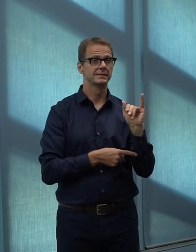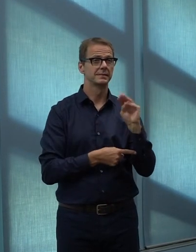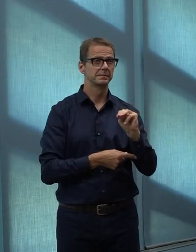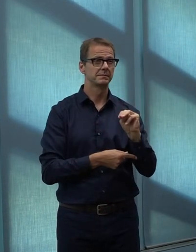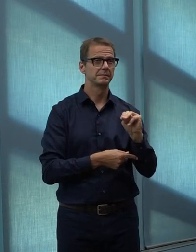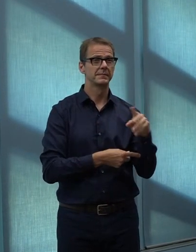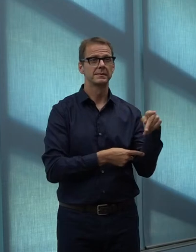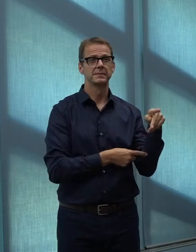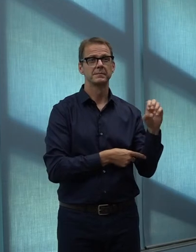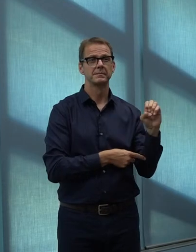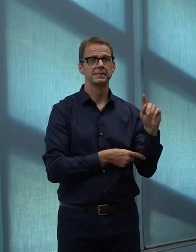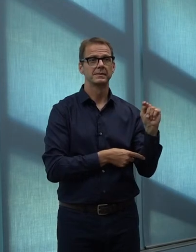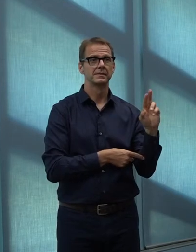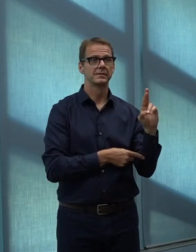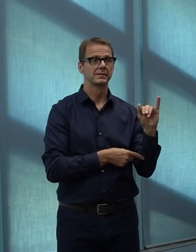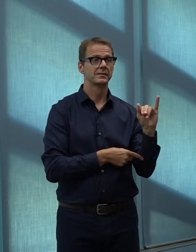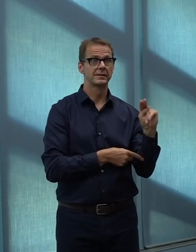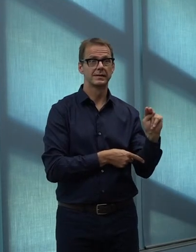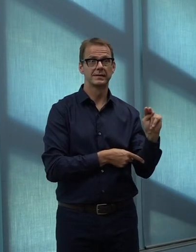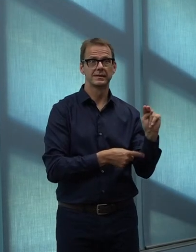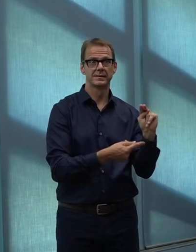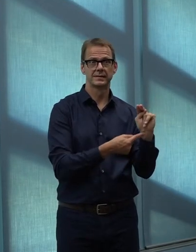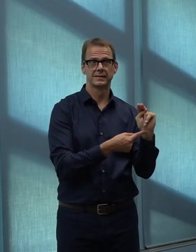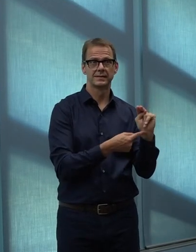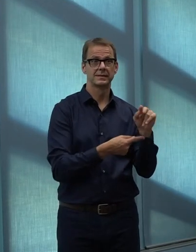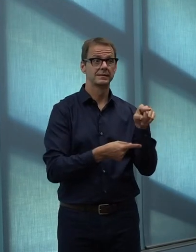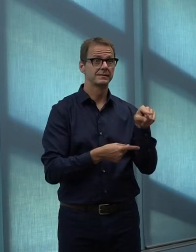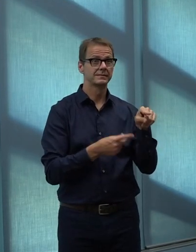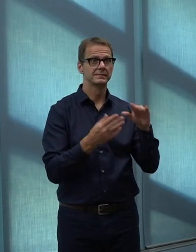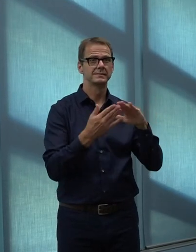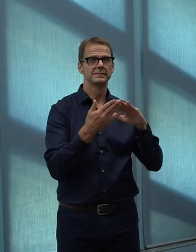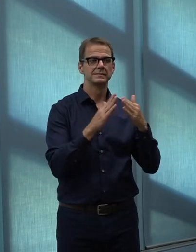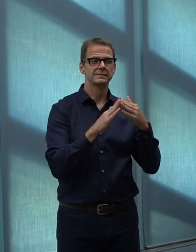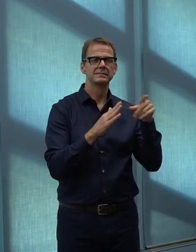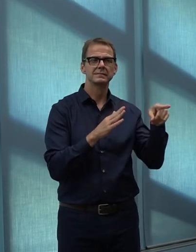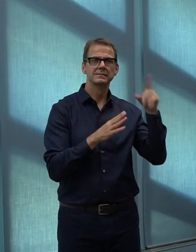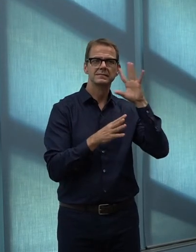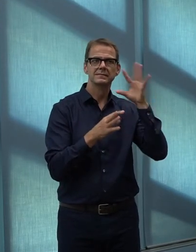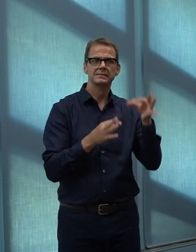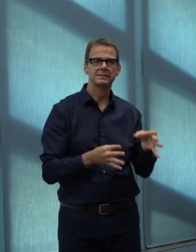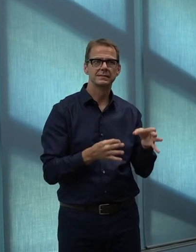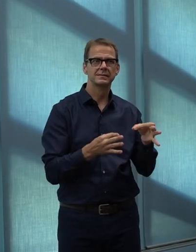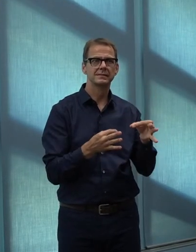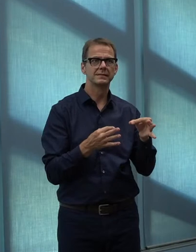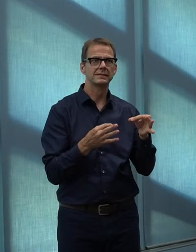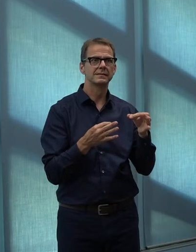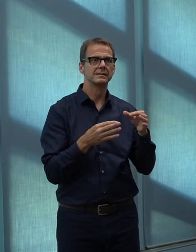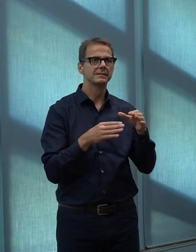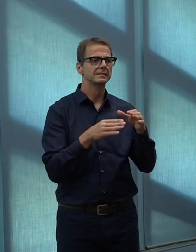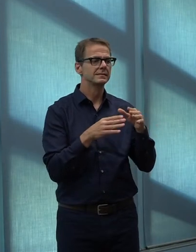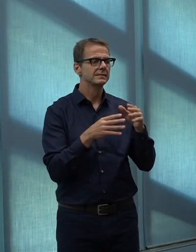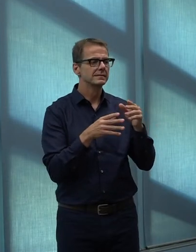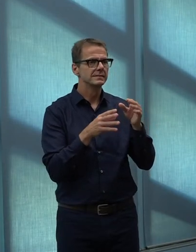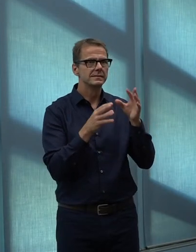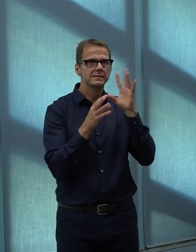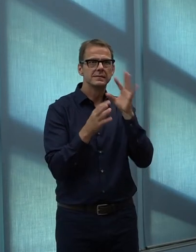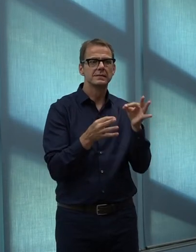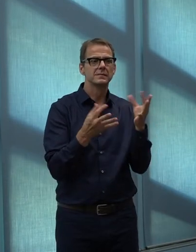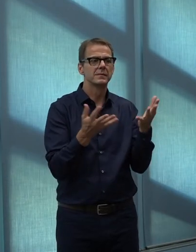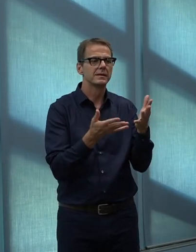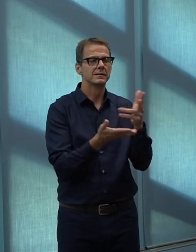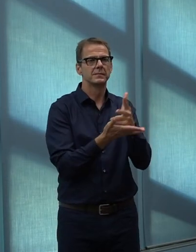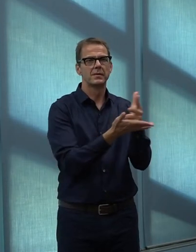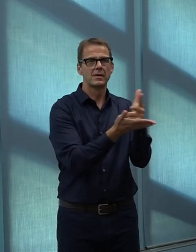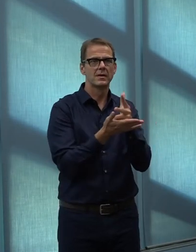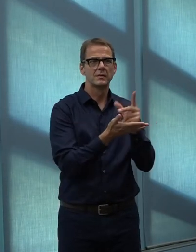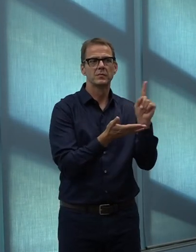hearing to eliminate parking minimums in the city. And afterwards the Mayor is available too to give his perspective,